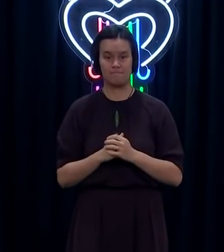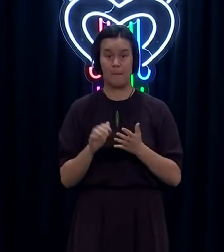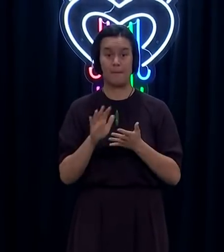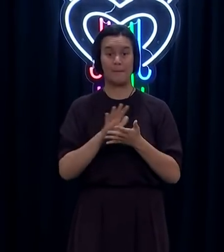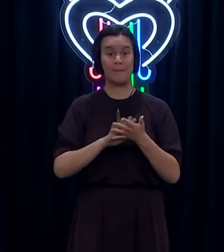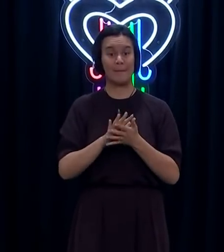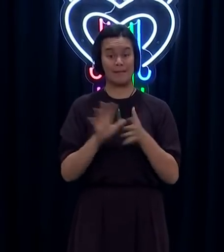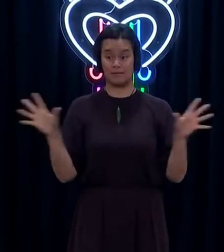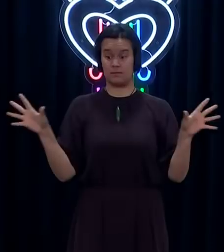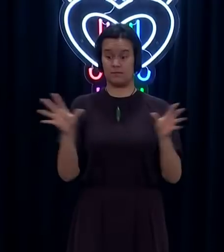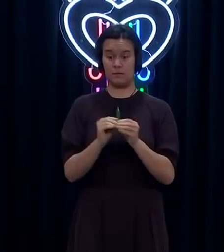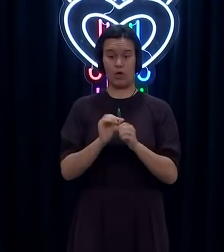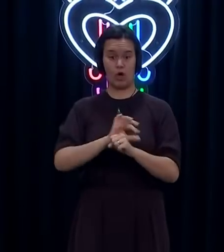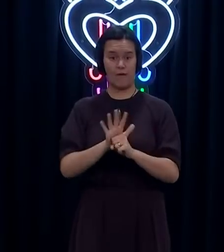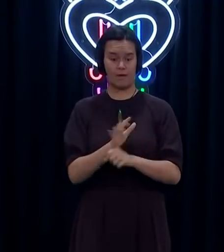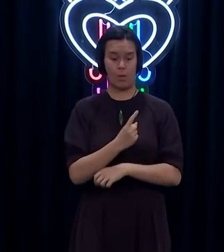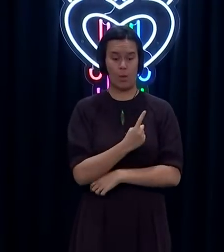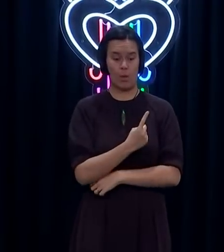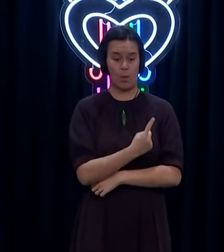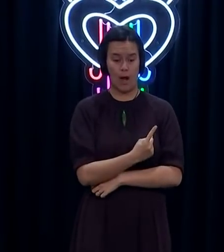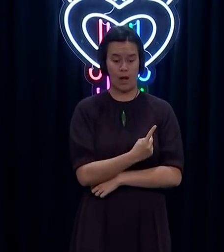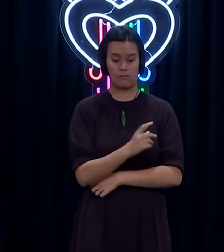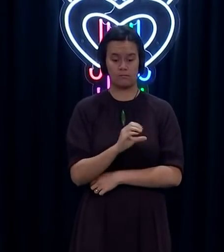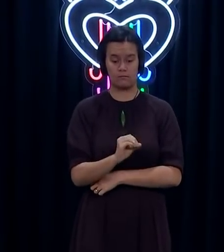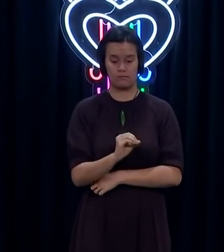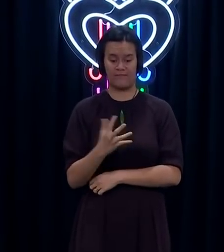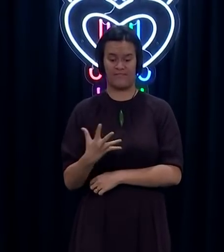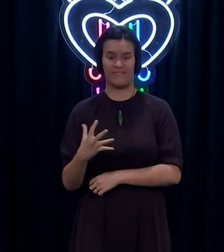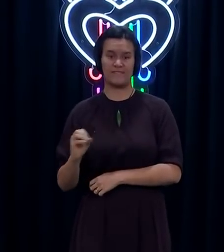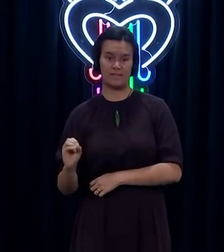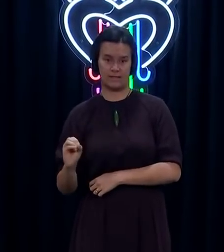total number of cases to 1,050.